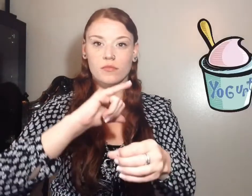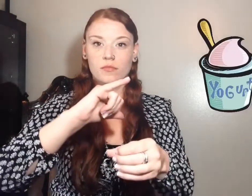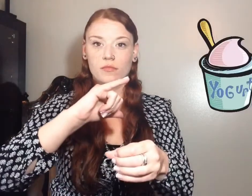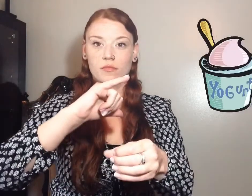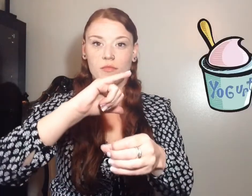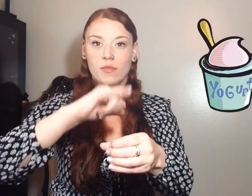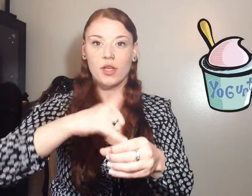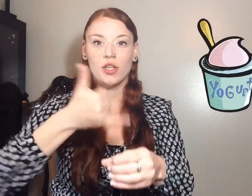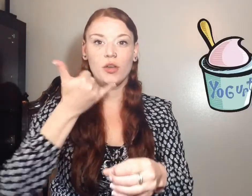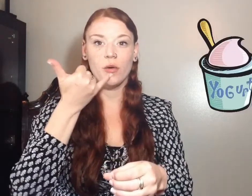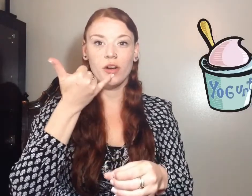Yogurt.